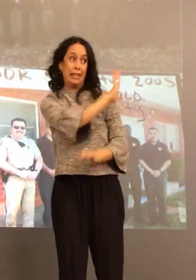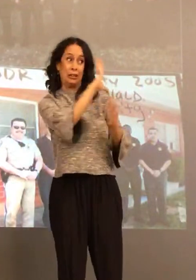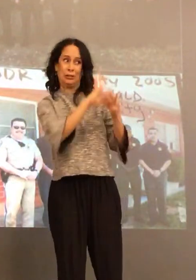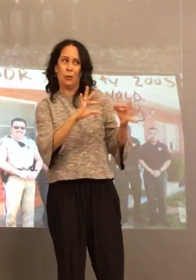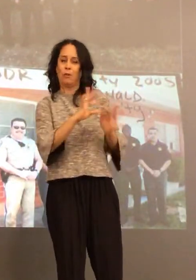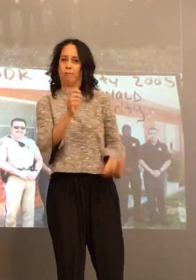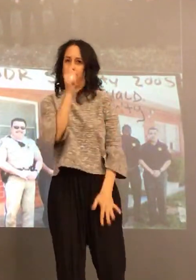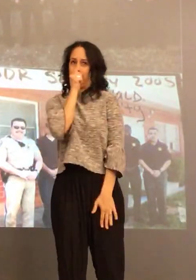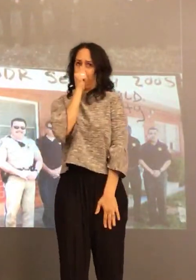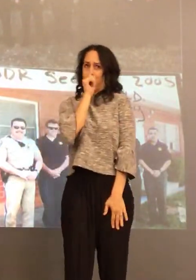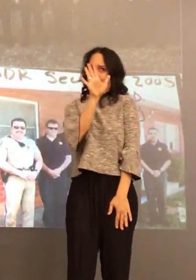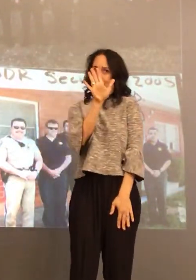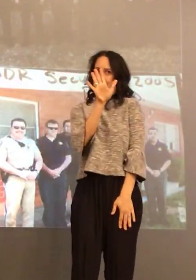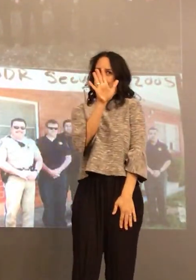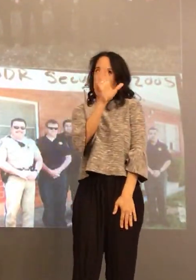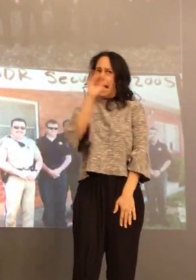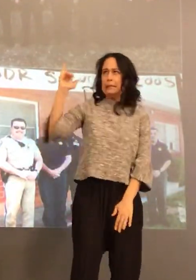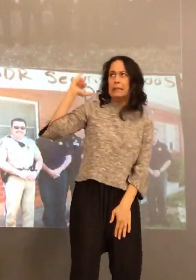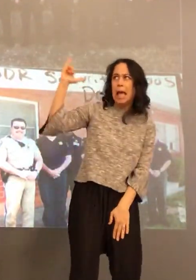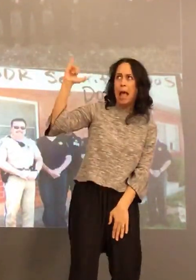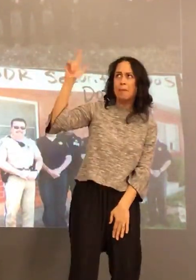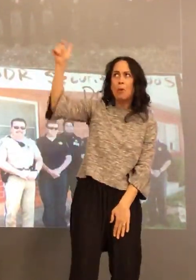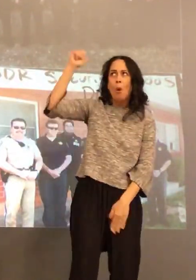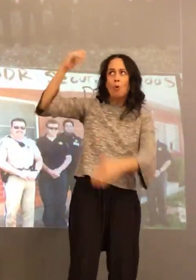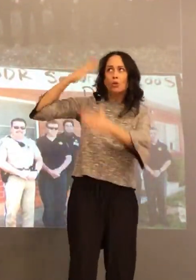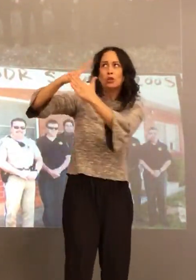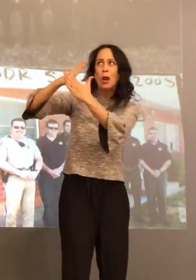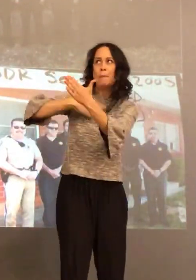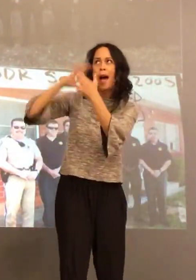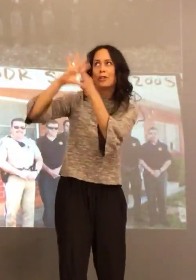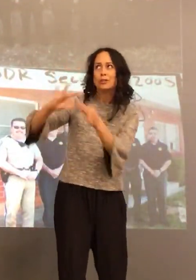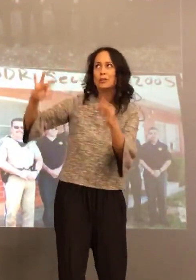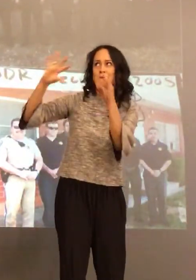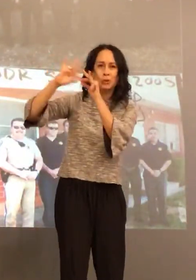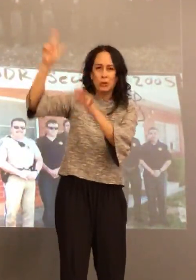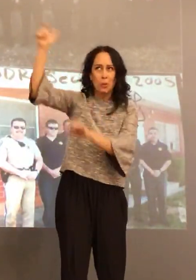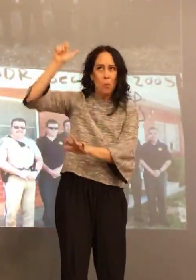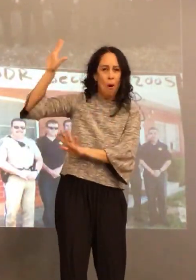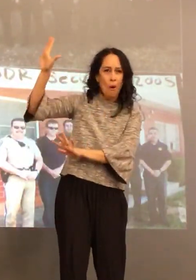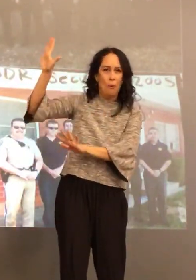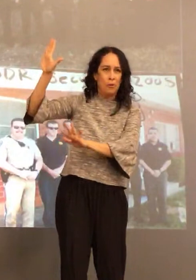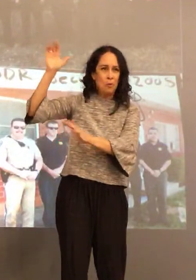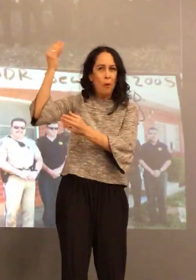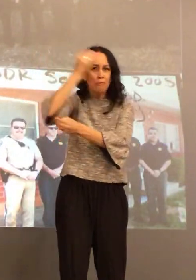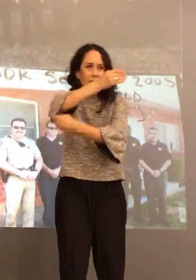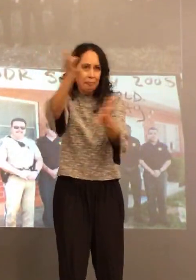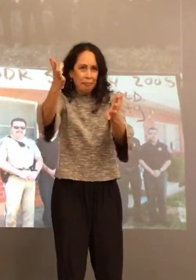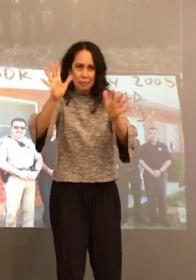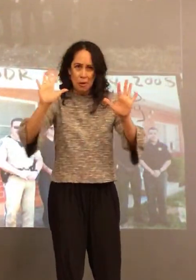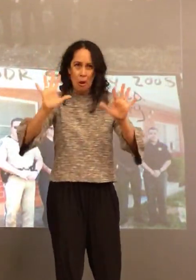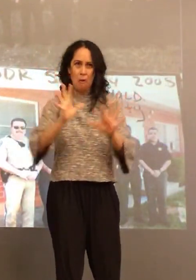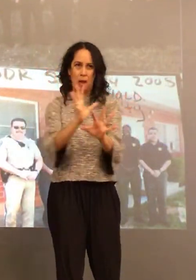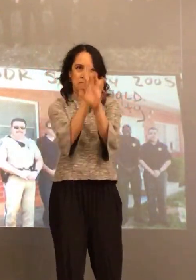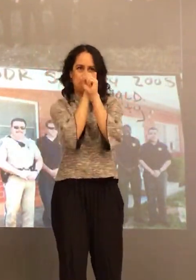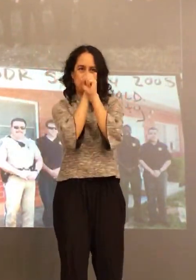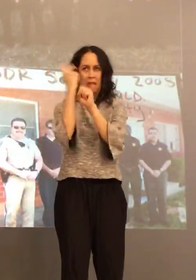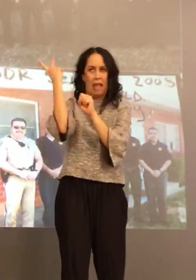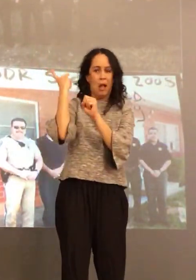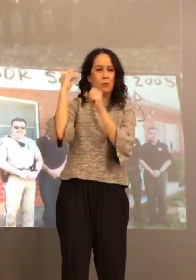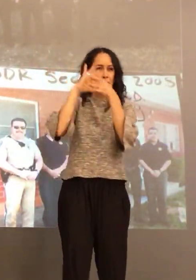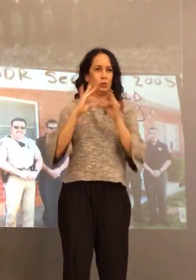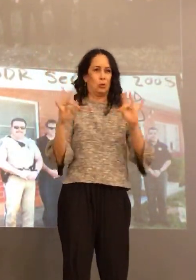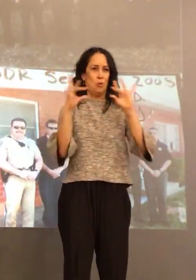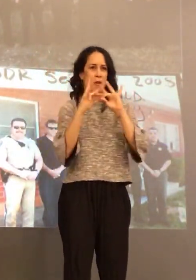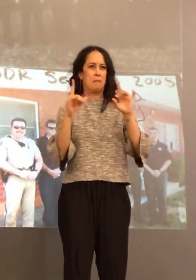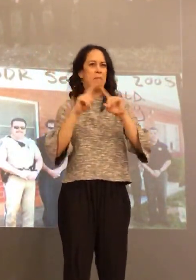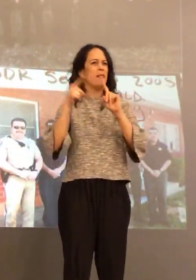me. And I know he wouldn't share the stories that I told him about me with you or I would share with him. So, but